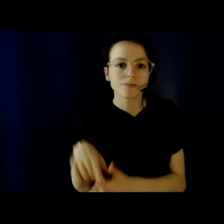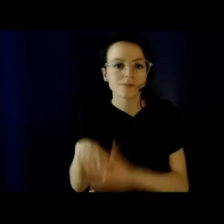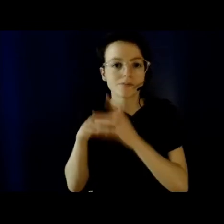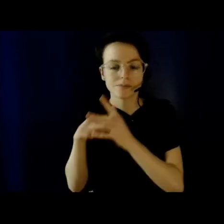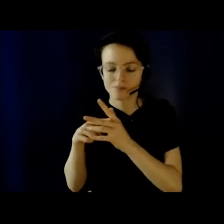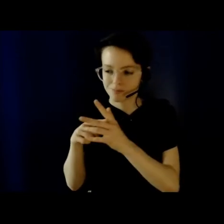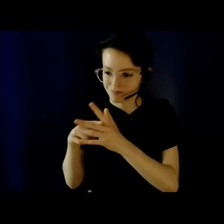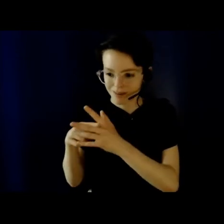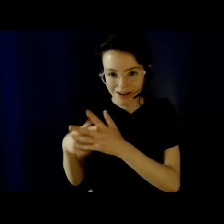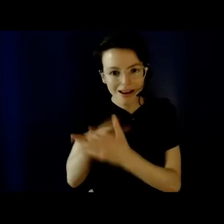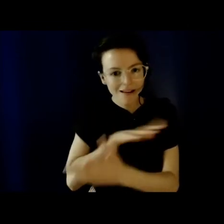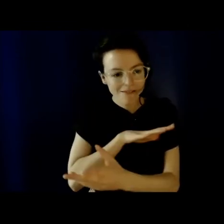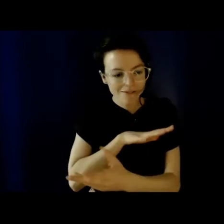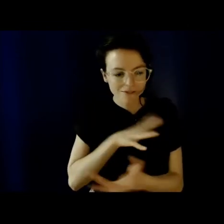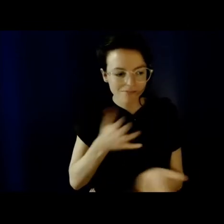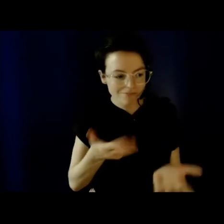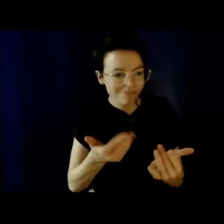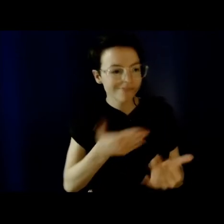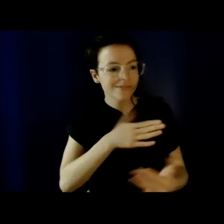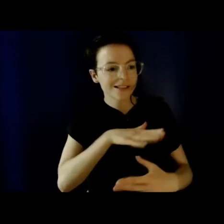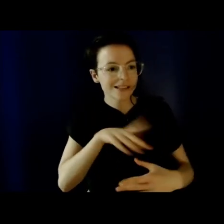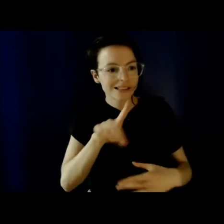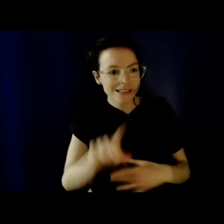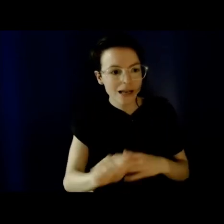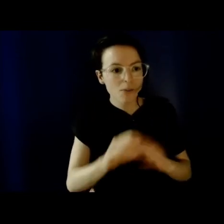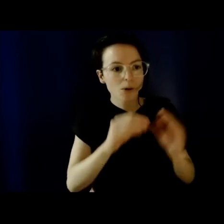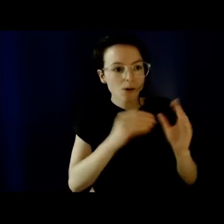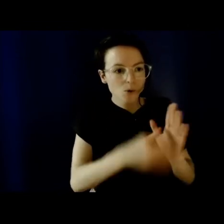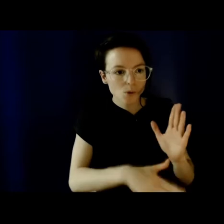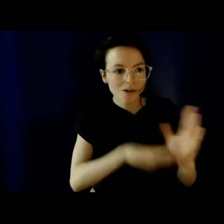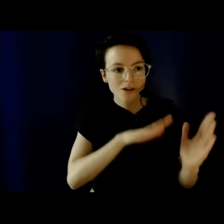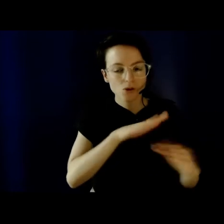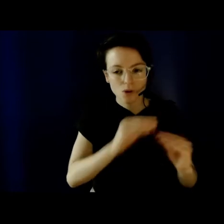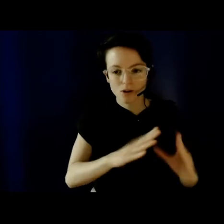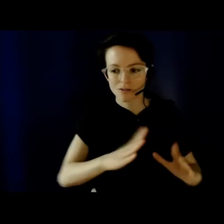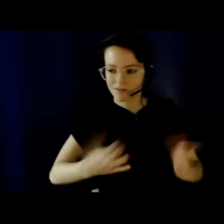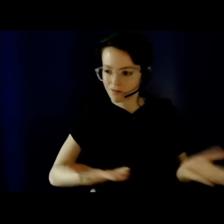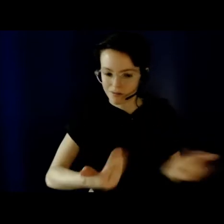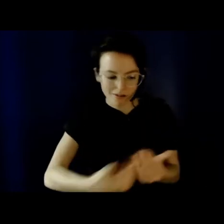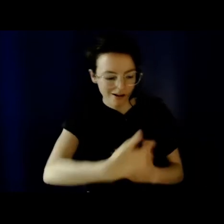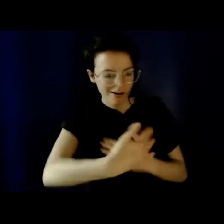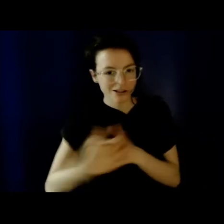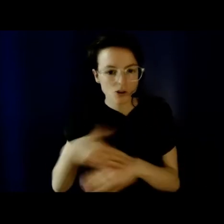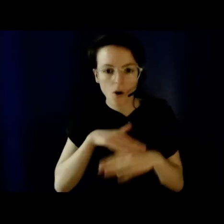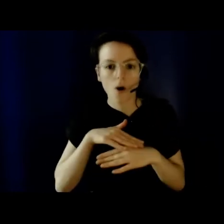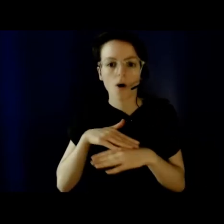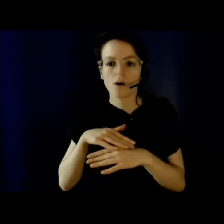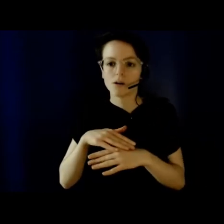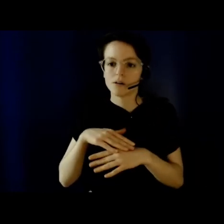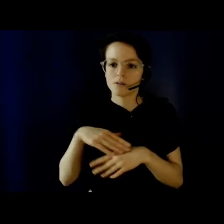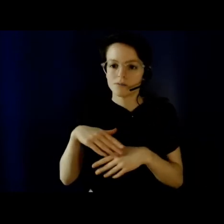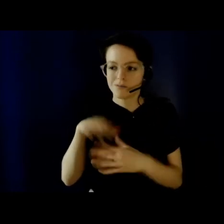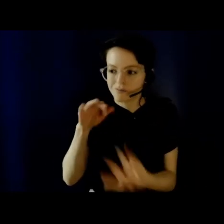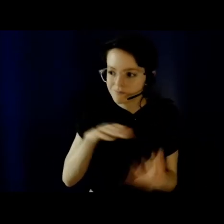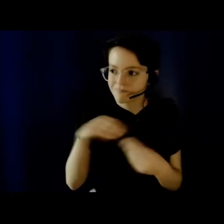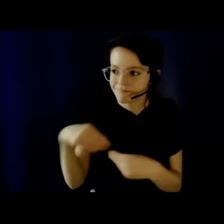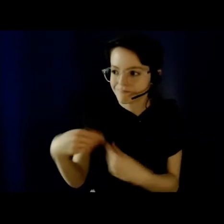work to meet the needs of disabled students and instructors in ways that it has not yet up to this point.